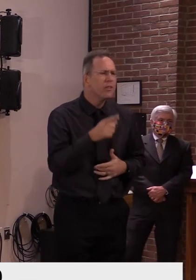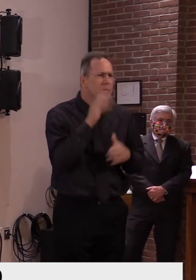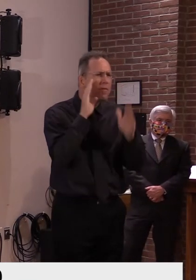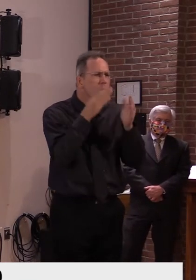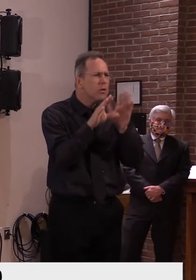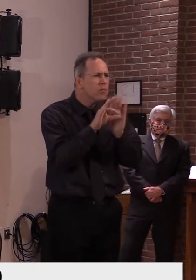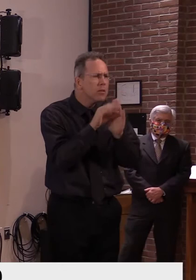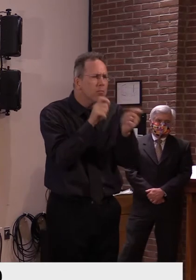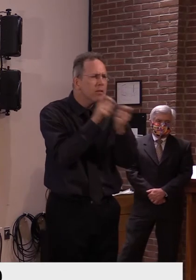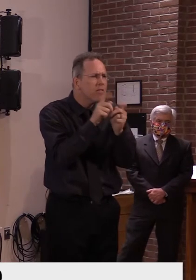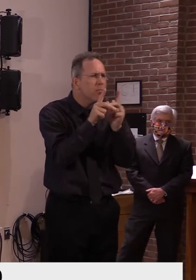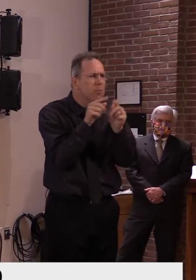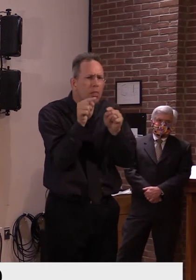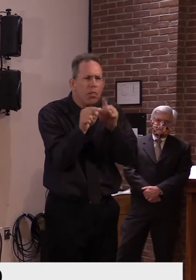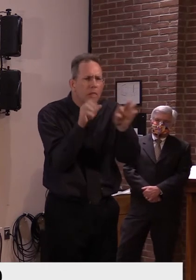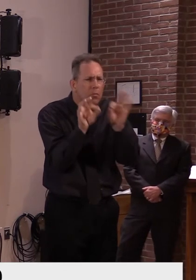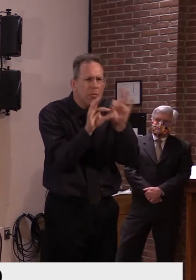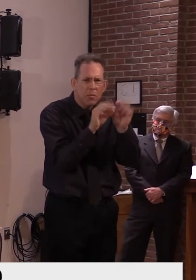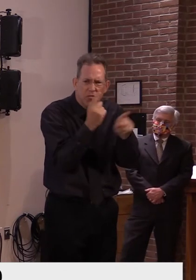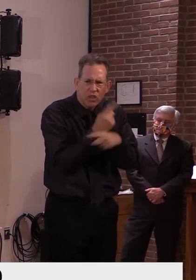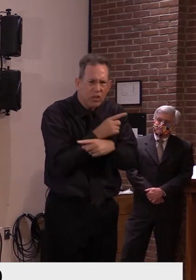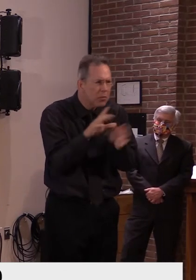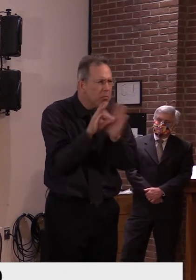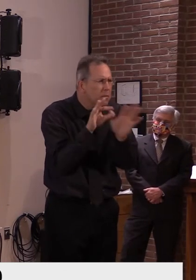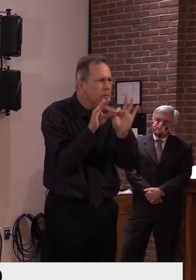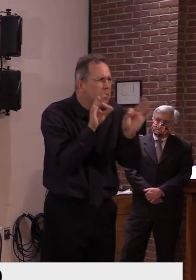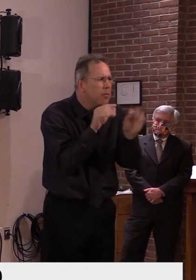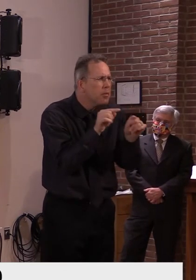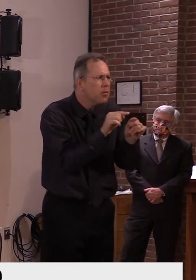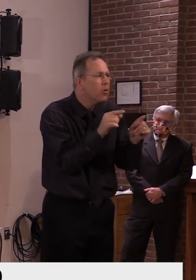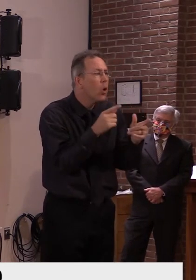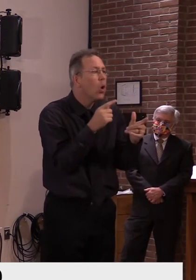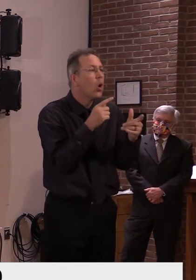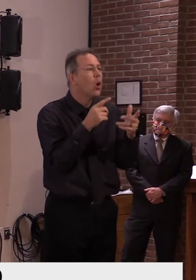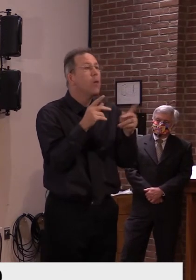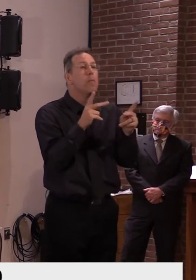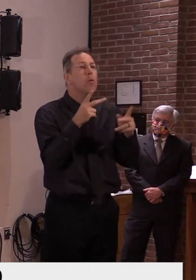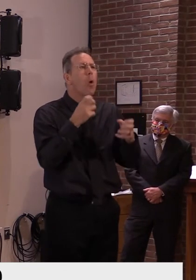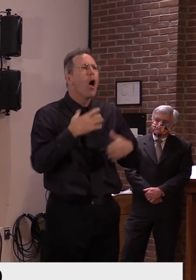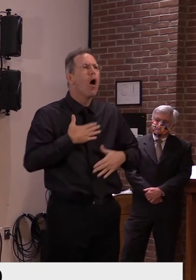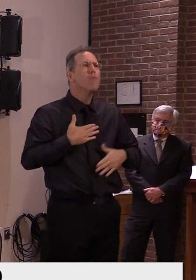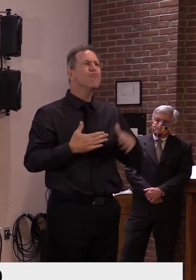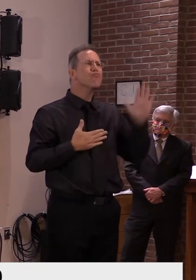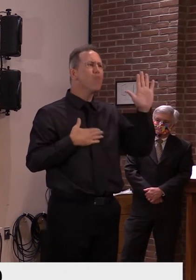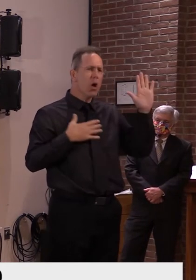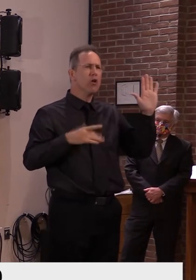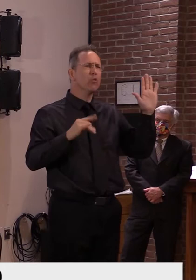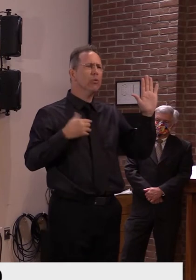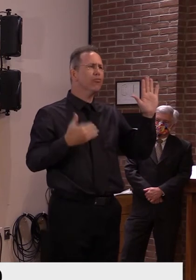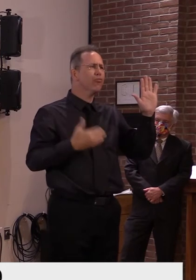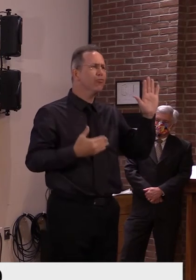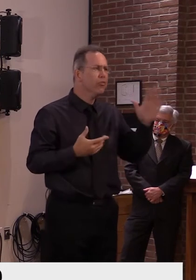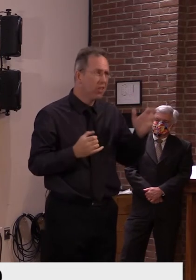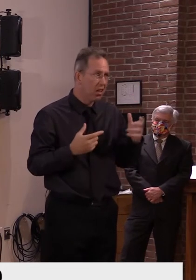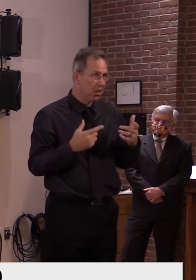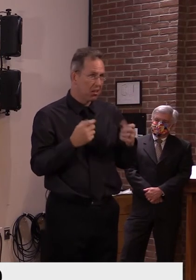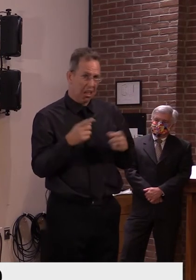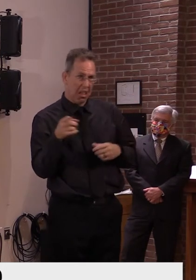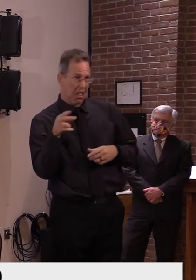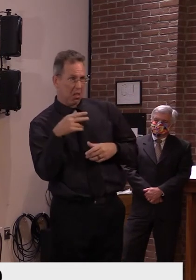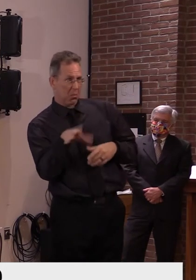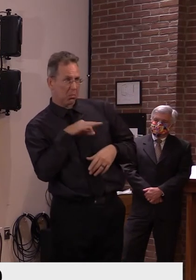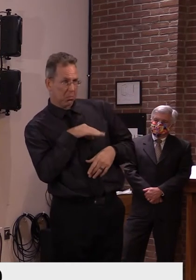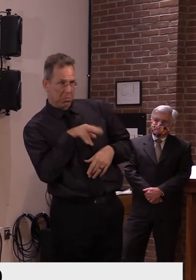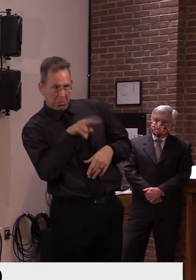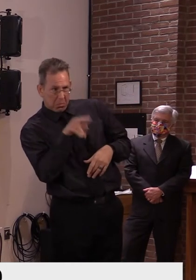than others. Does that mean other people who are interested should consider, you know, waiting to apply and seeing if the study fills up or should